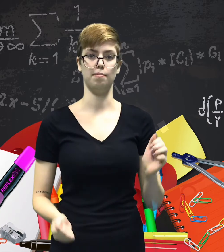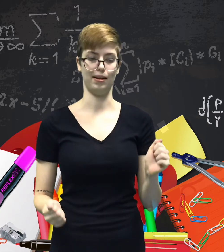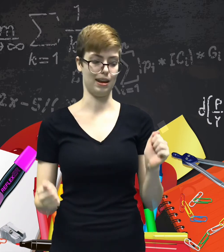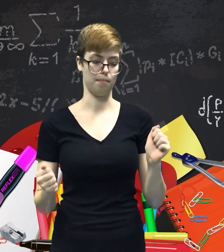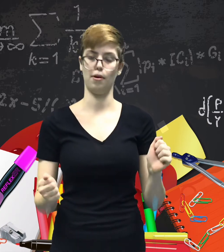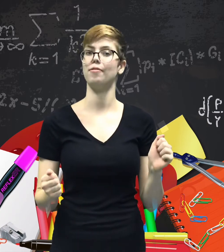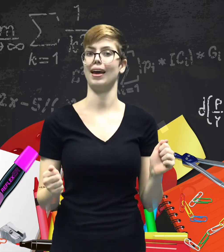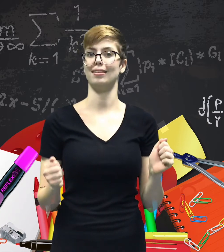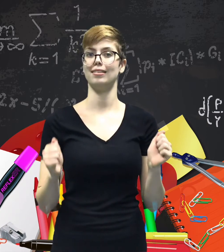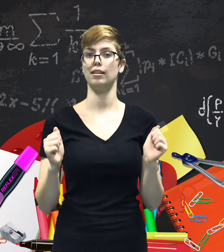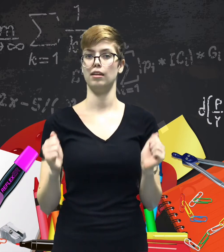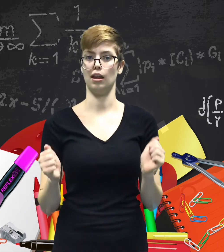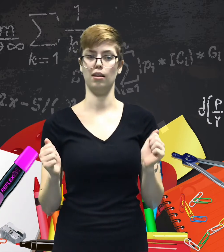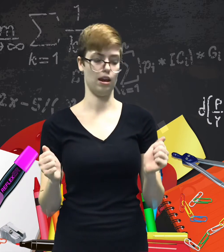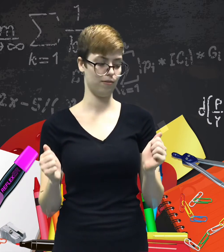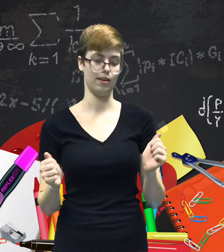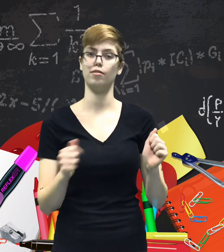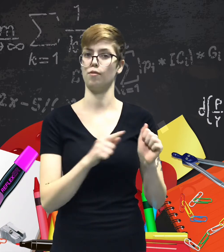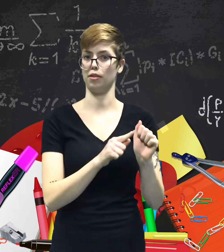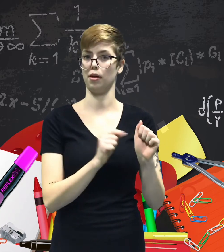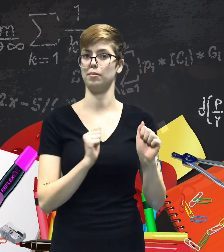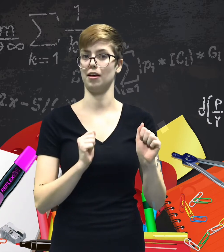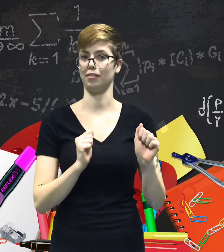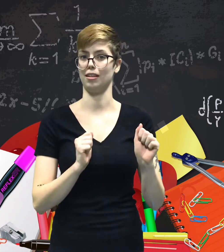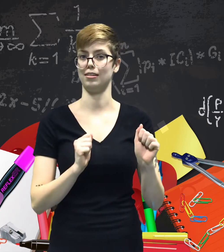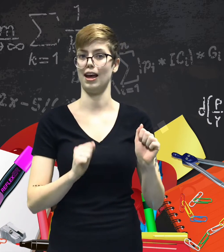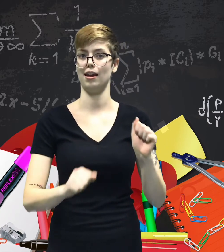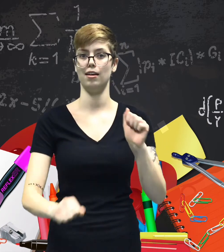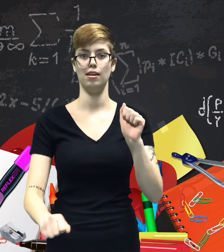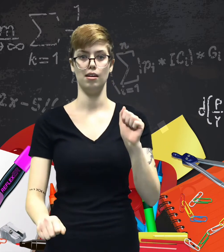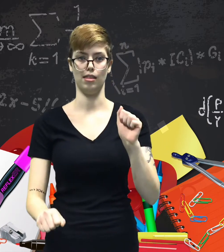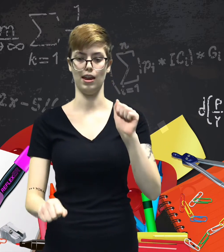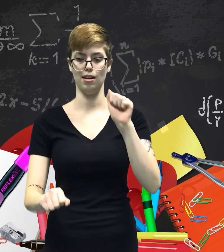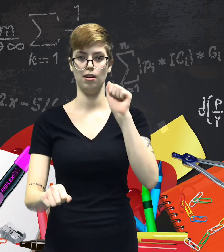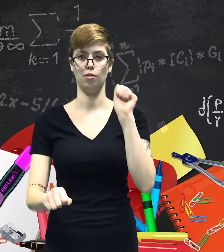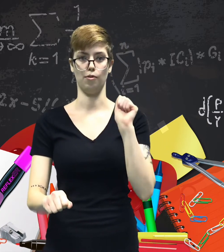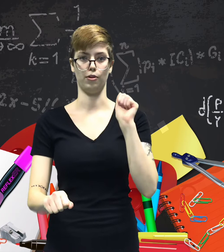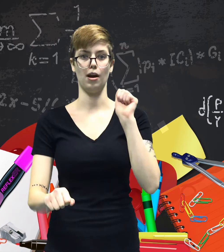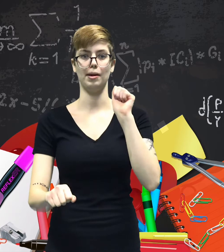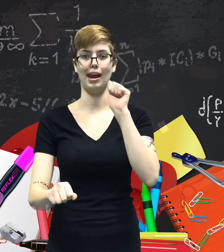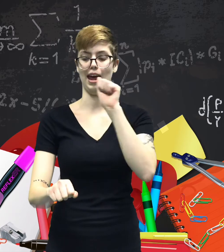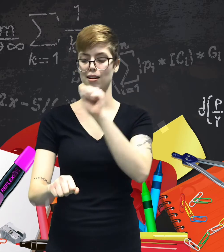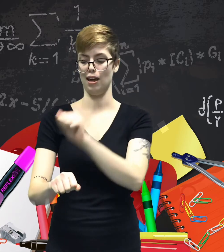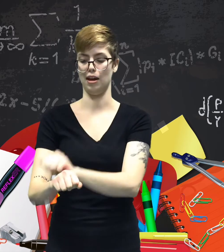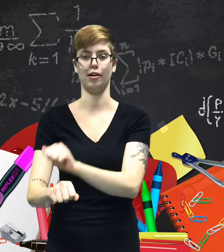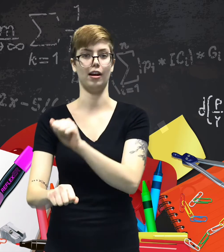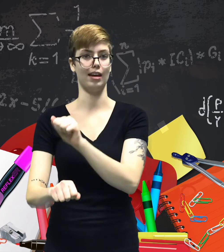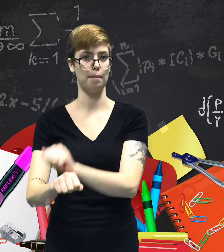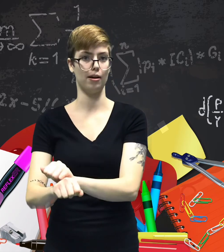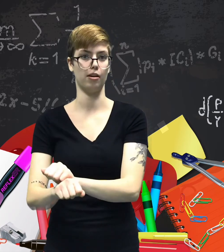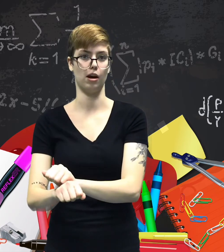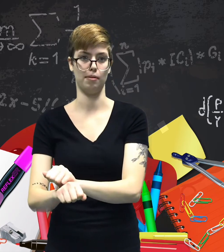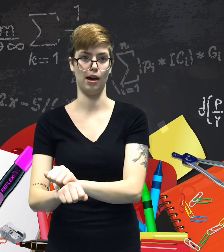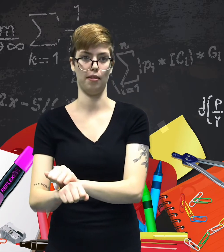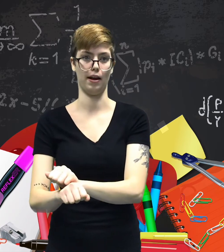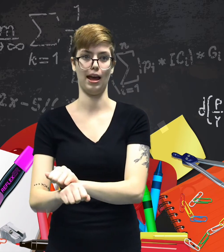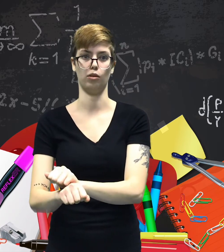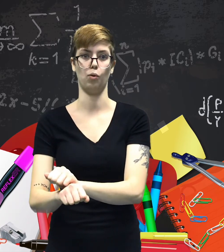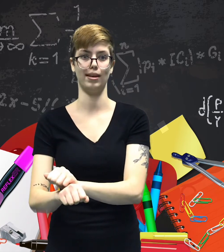by taking both hands in a fist with the thumbs tucked to the side. Then you move your dominant hand and you're going to tap it on top of the other hand twice.